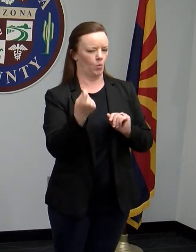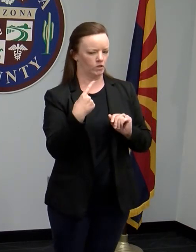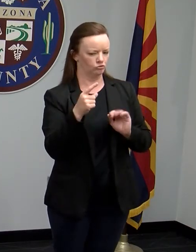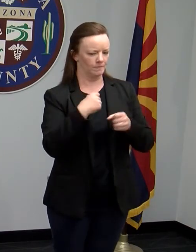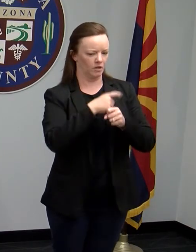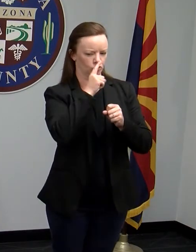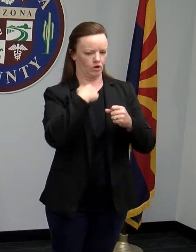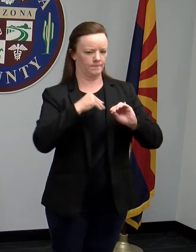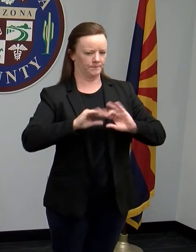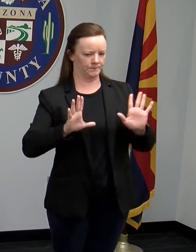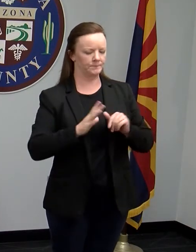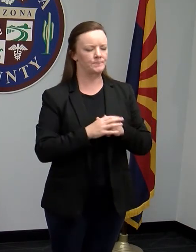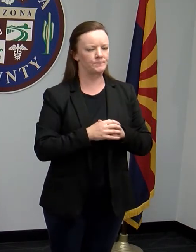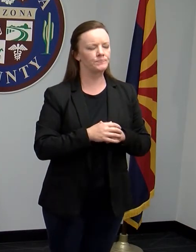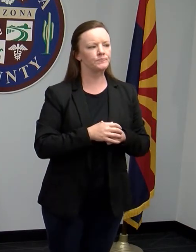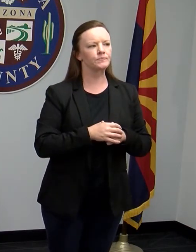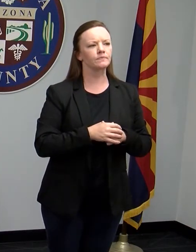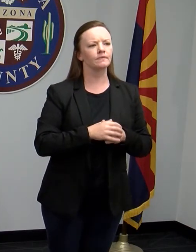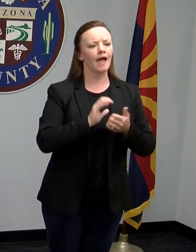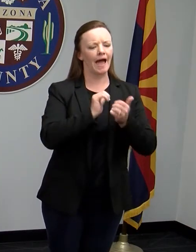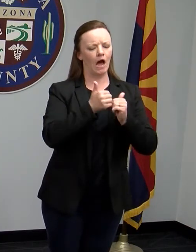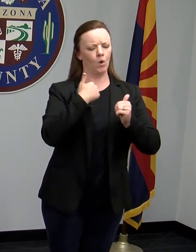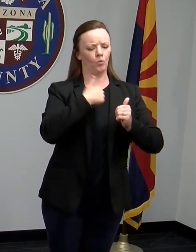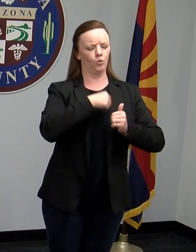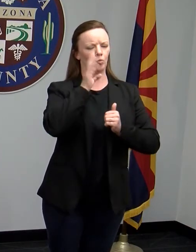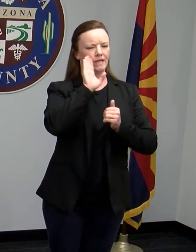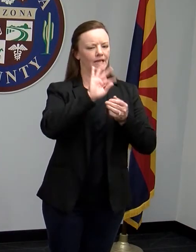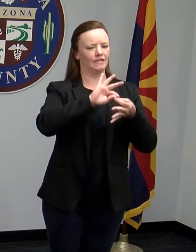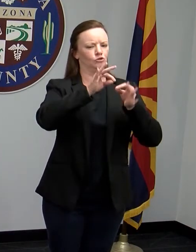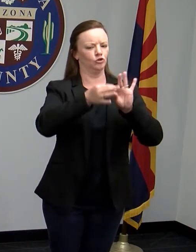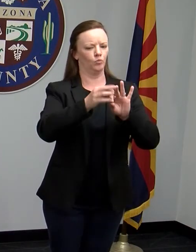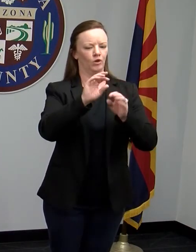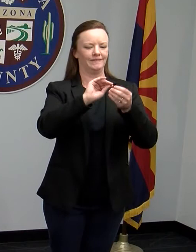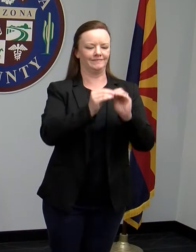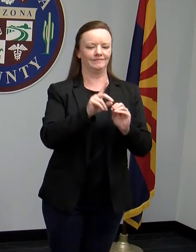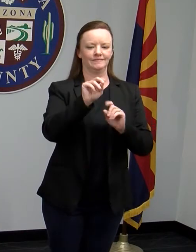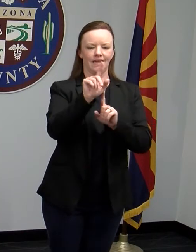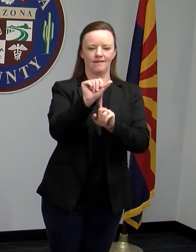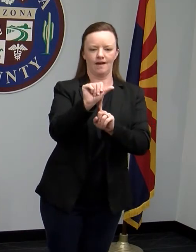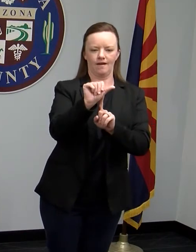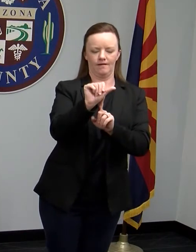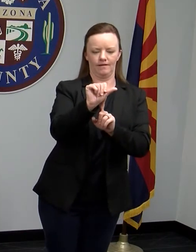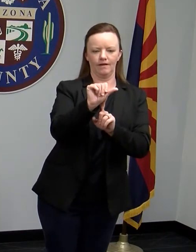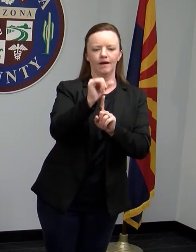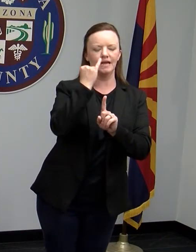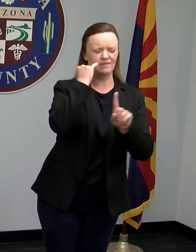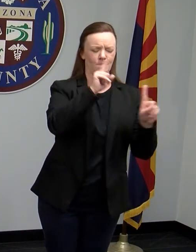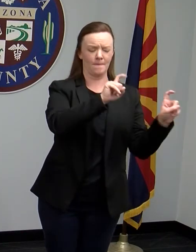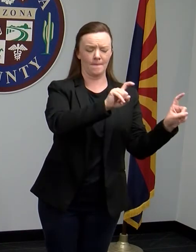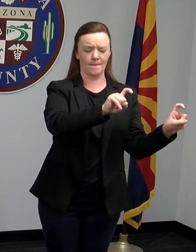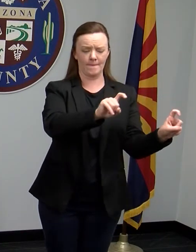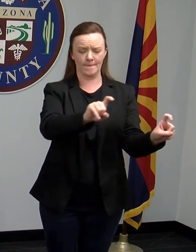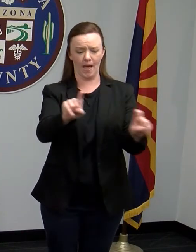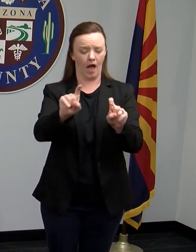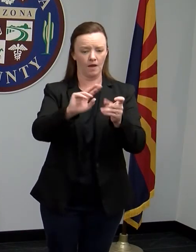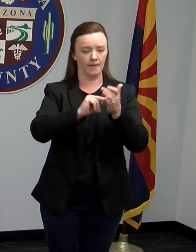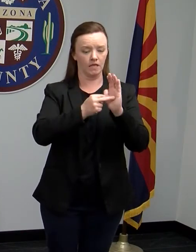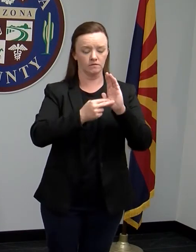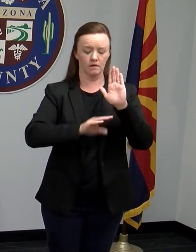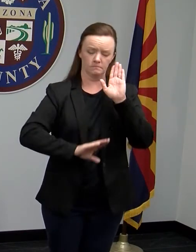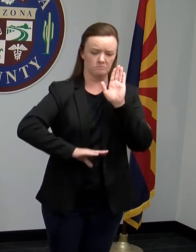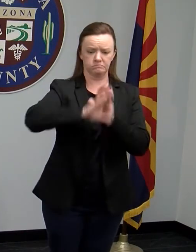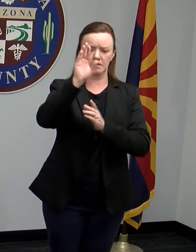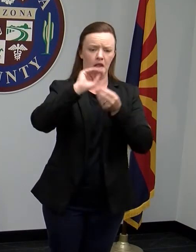correctly, how are we interpreting any data that might come out of a large amount of testing that all of sudden flows into